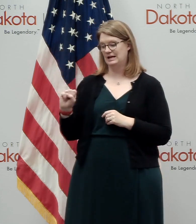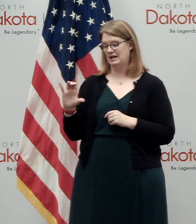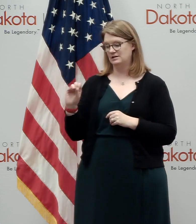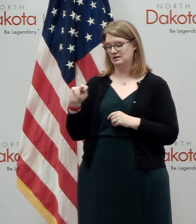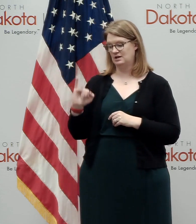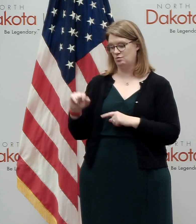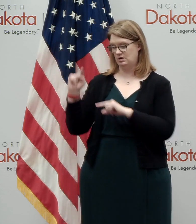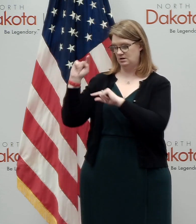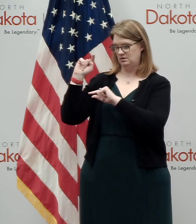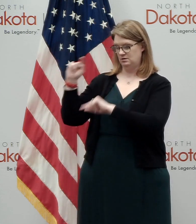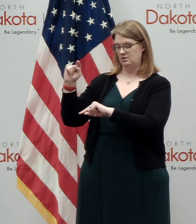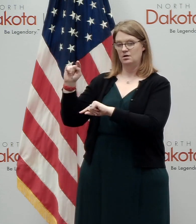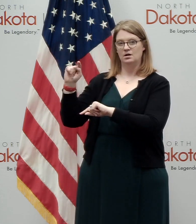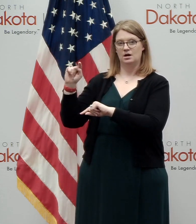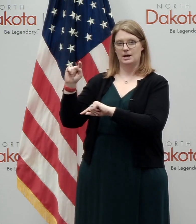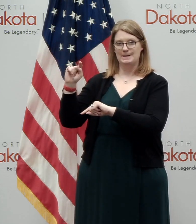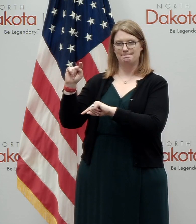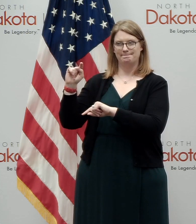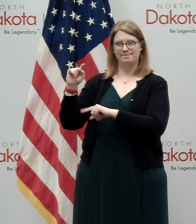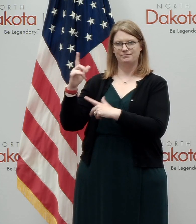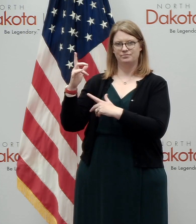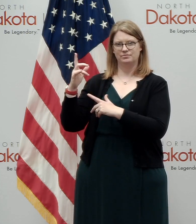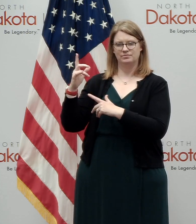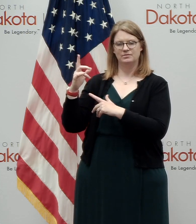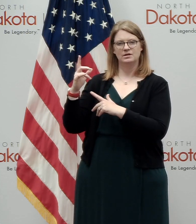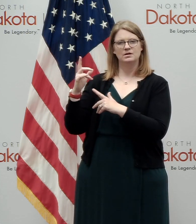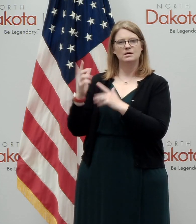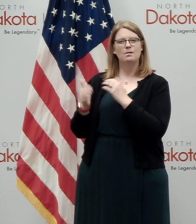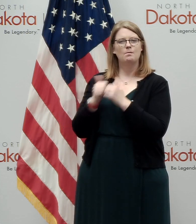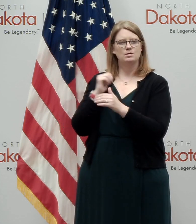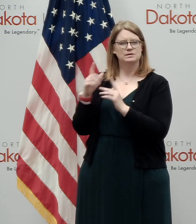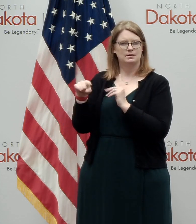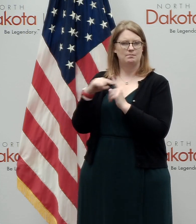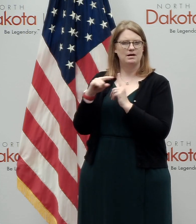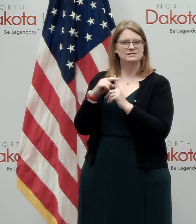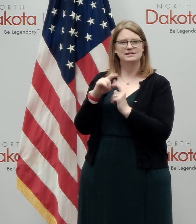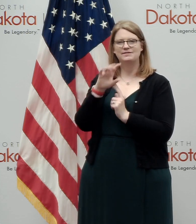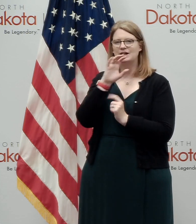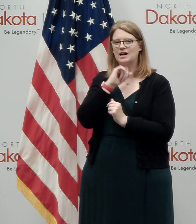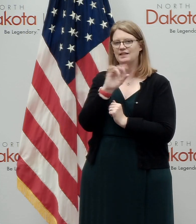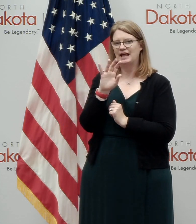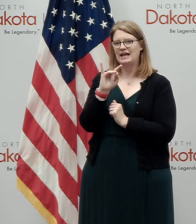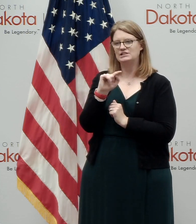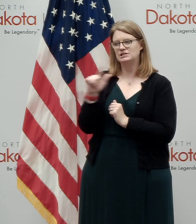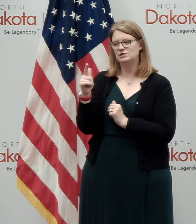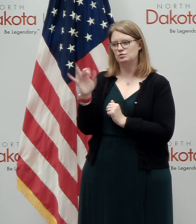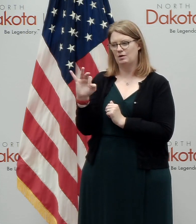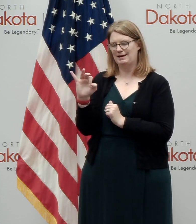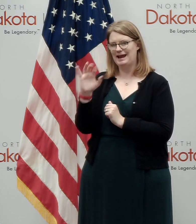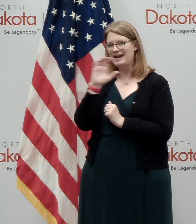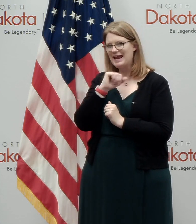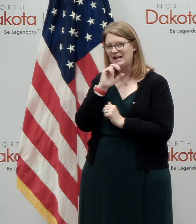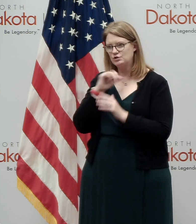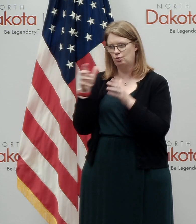got a higher percentage of, of the positives are in that 18 to 29 age group. Uh, and you get into, uh, you know,